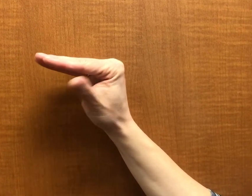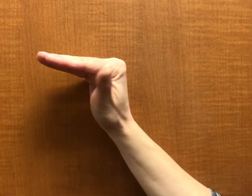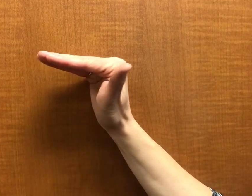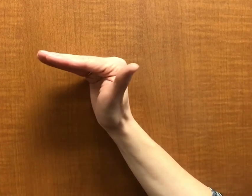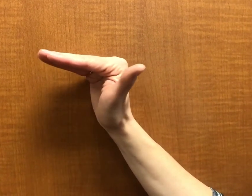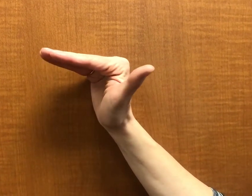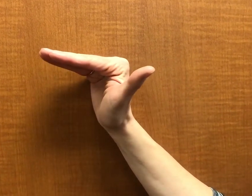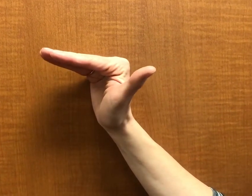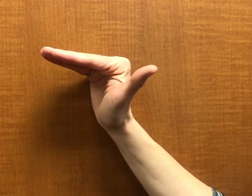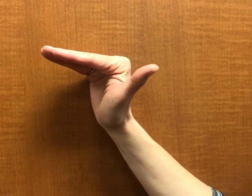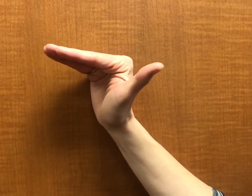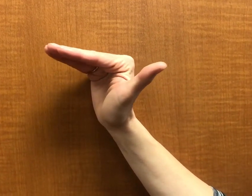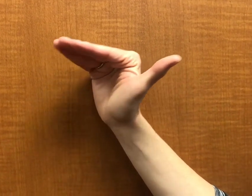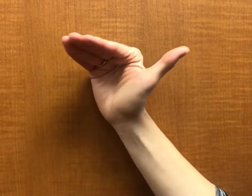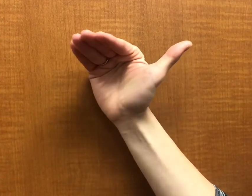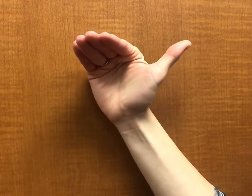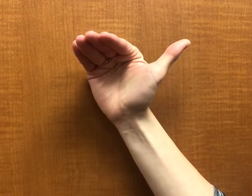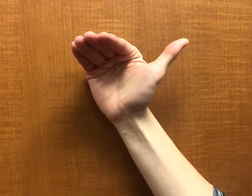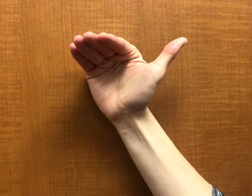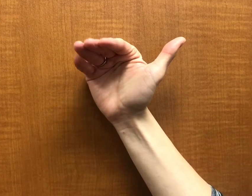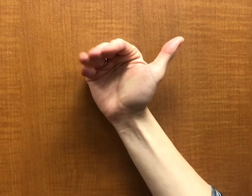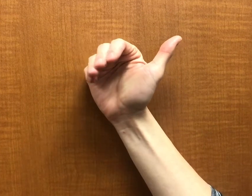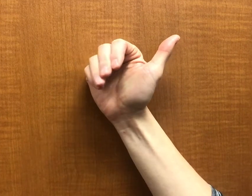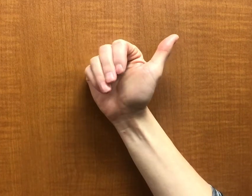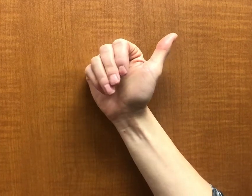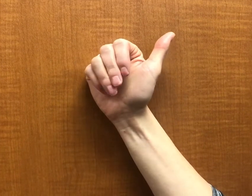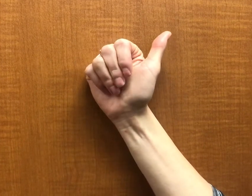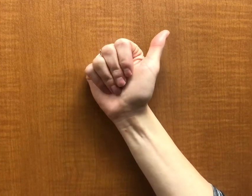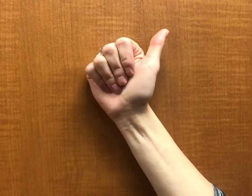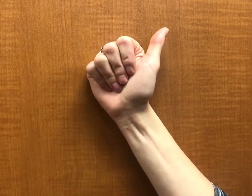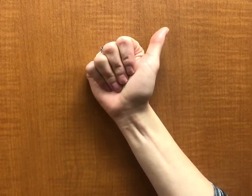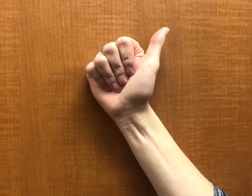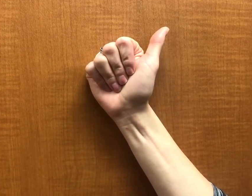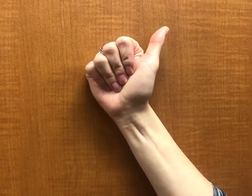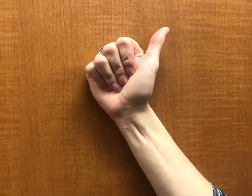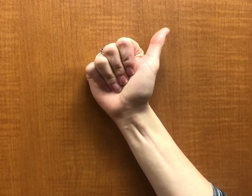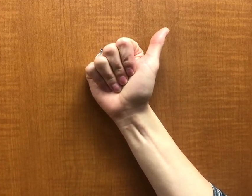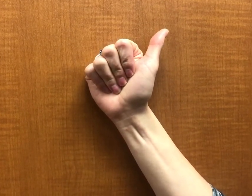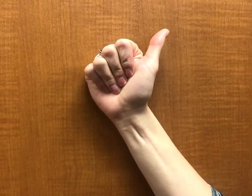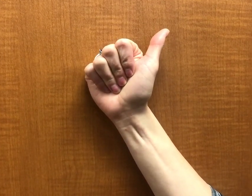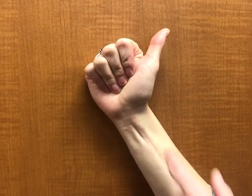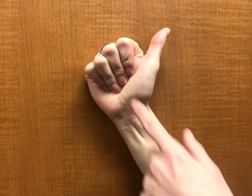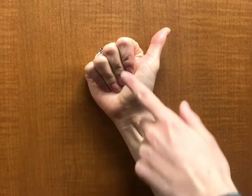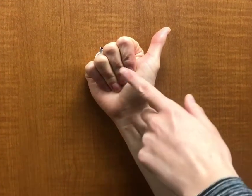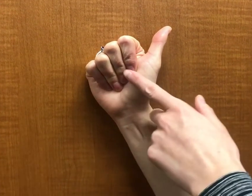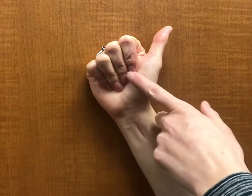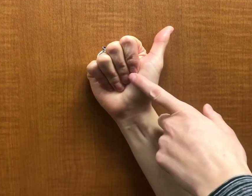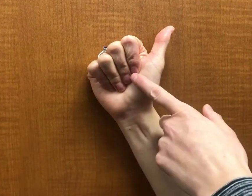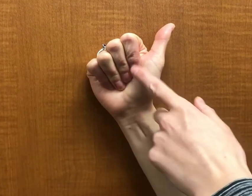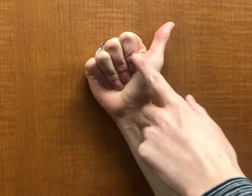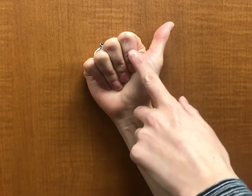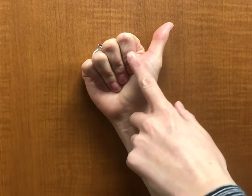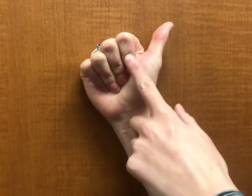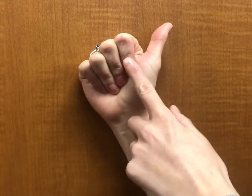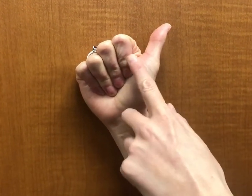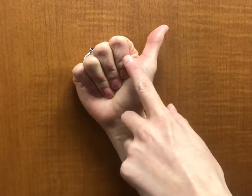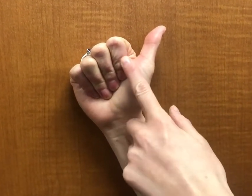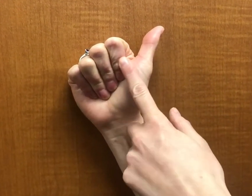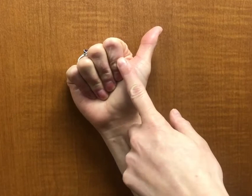Then you're going to drop them down to a flat fist. Flat fist or long fist means that the